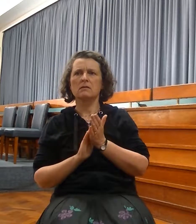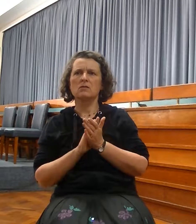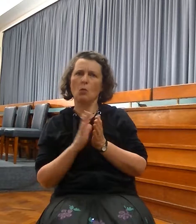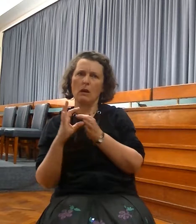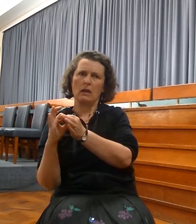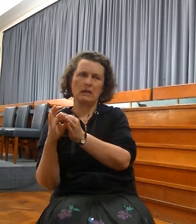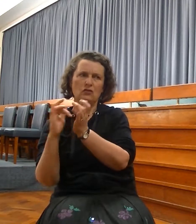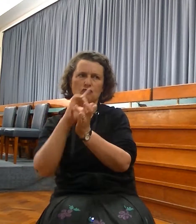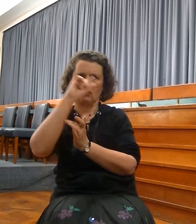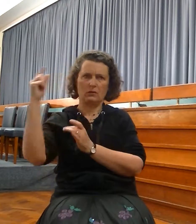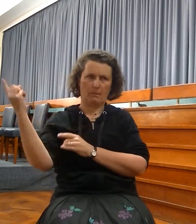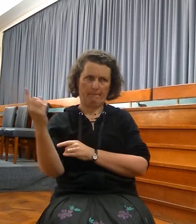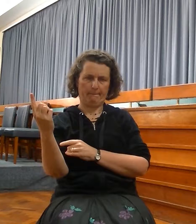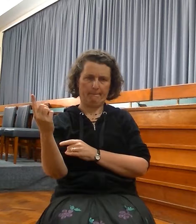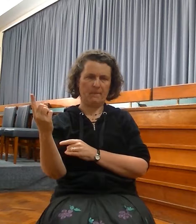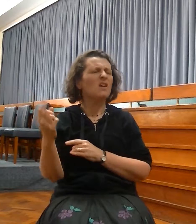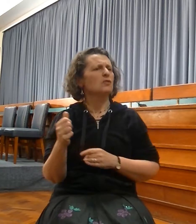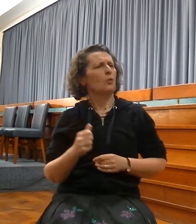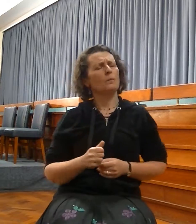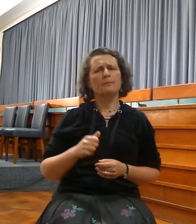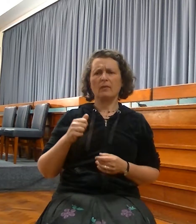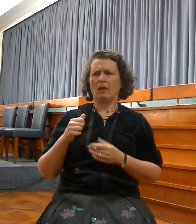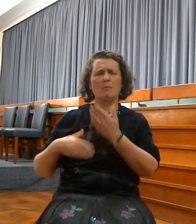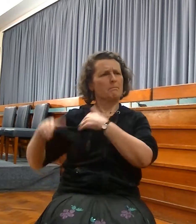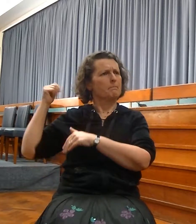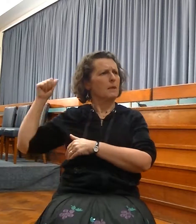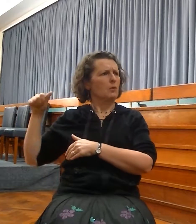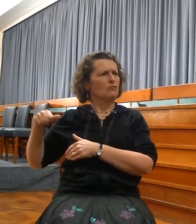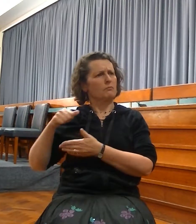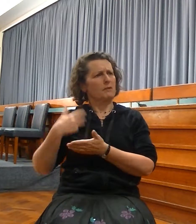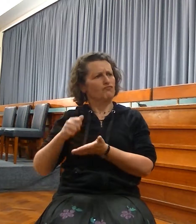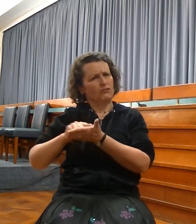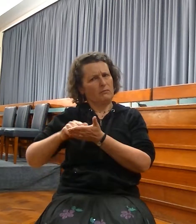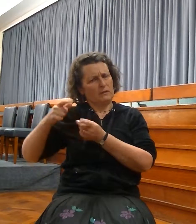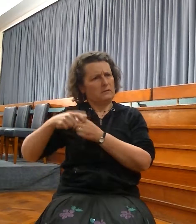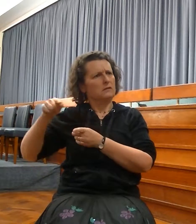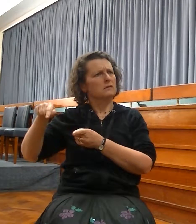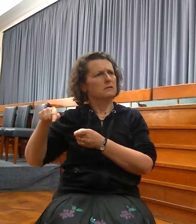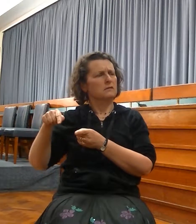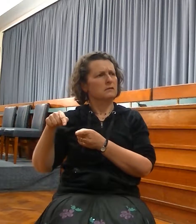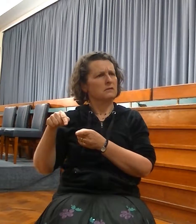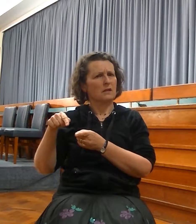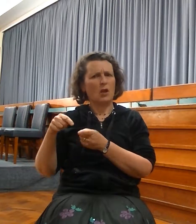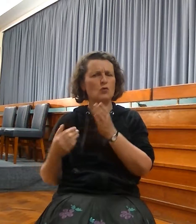ways, among the old writers, of interpreting it. There is a new thing in the earth.